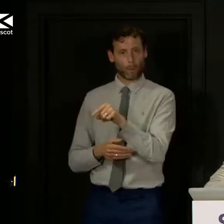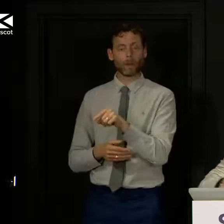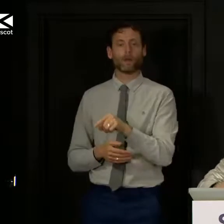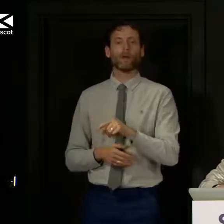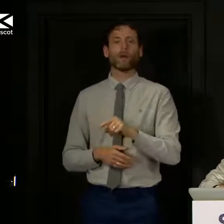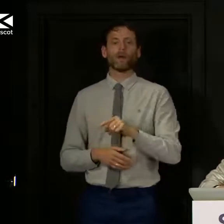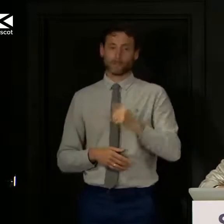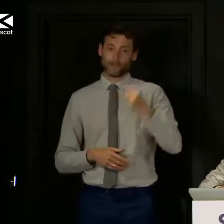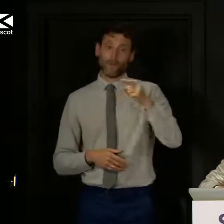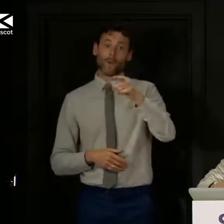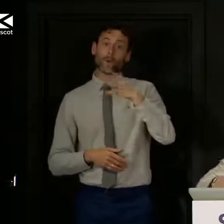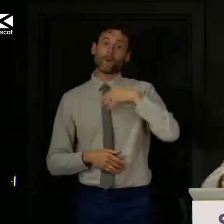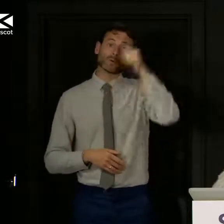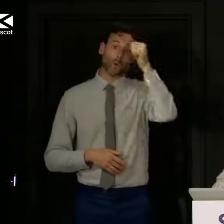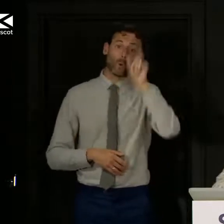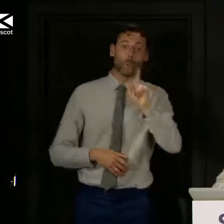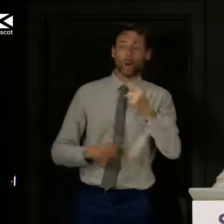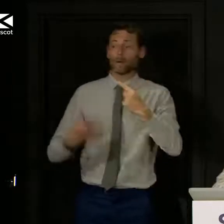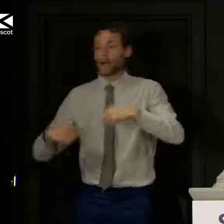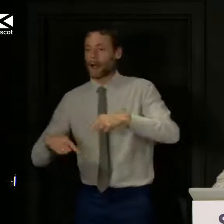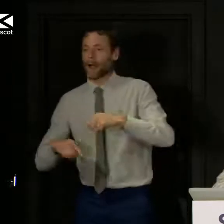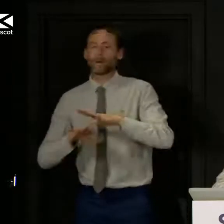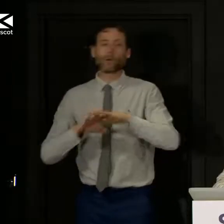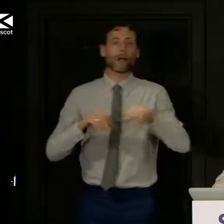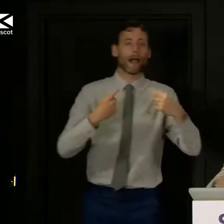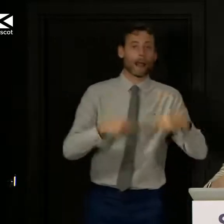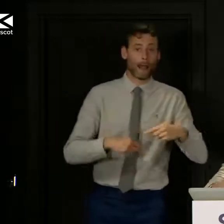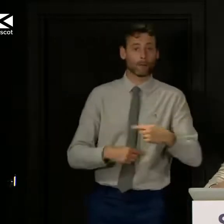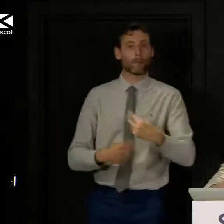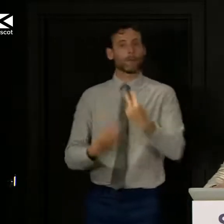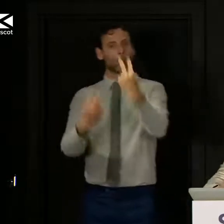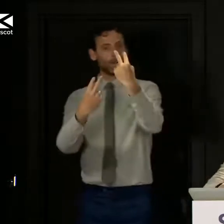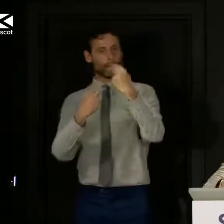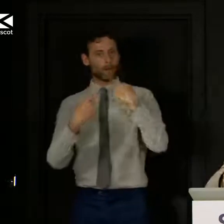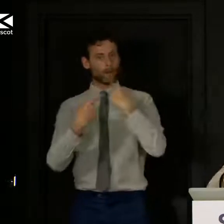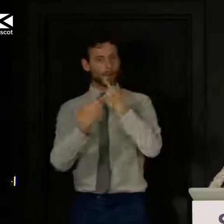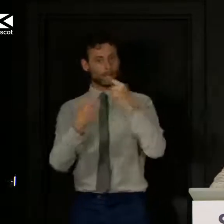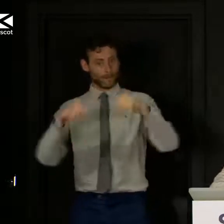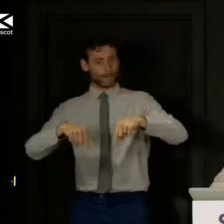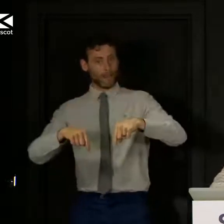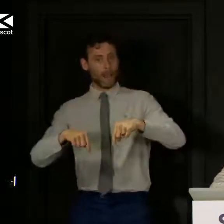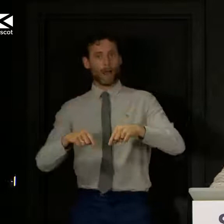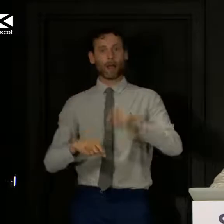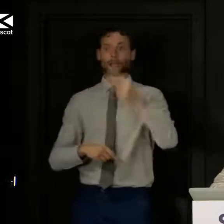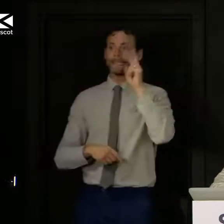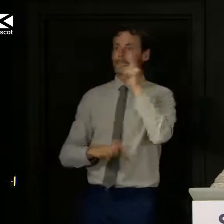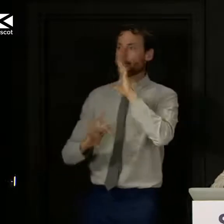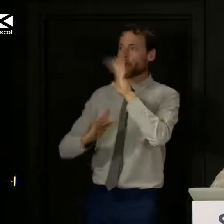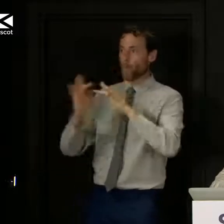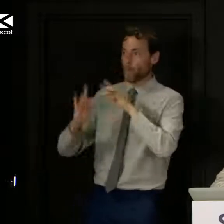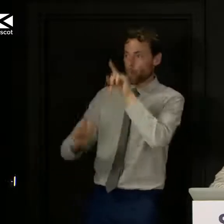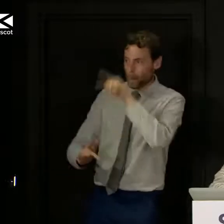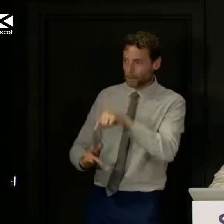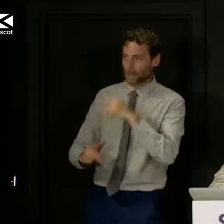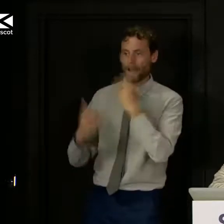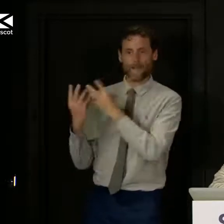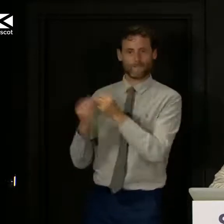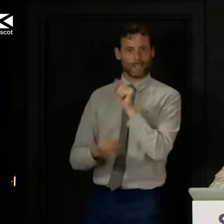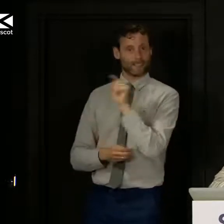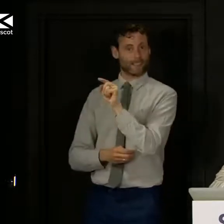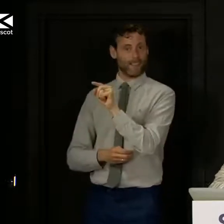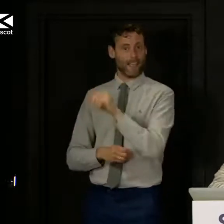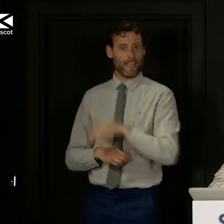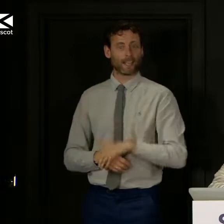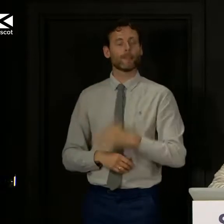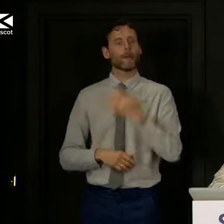not doing, listen to us here. Go on to the Scottish Government website, NHS Inform. The sources of advice are there. People have been following them so